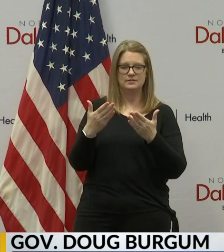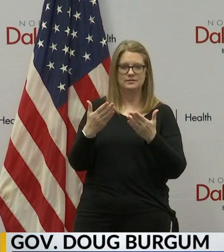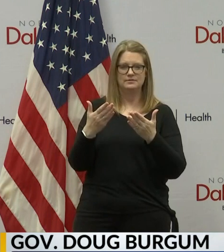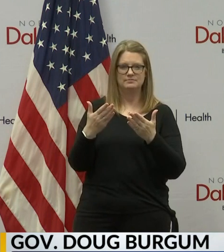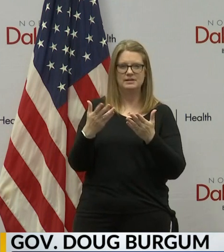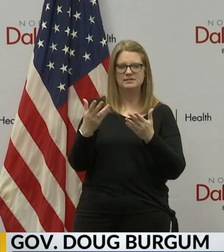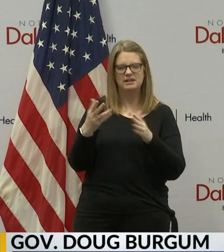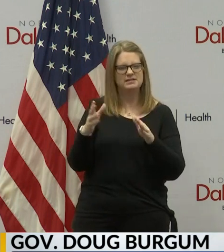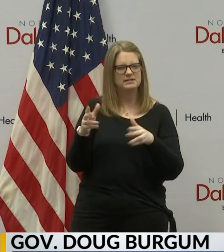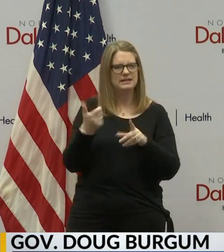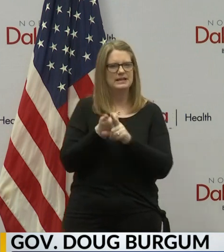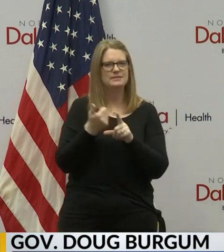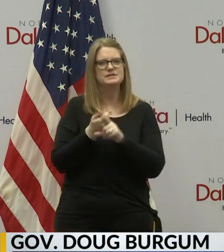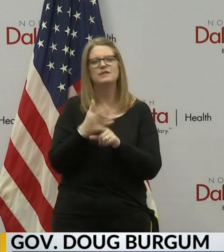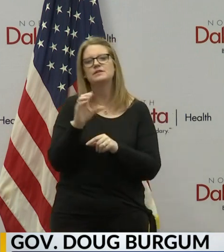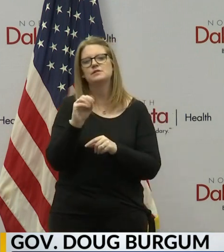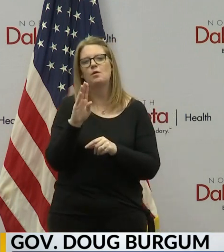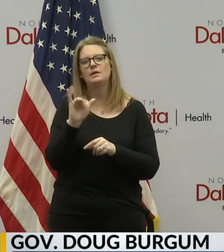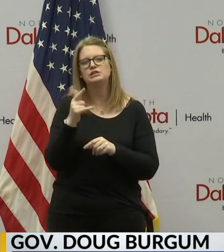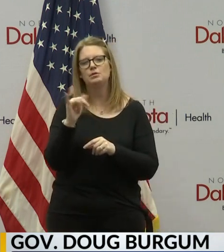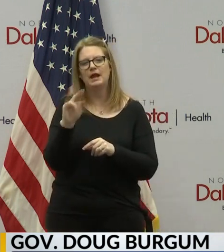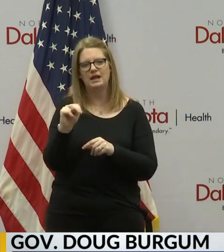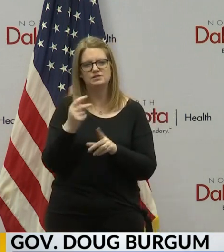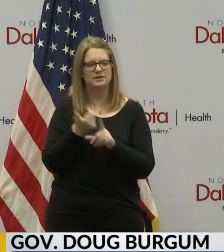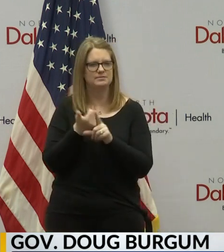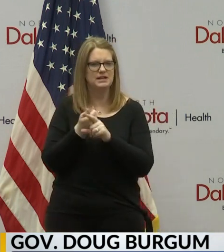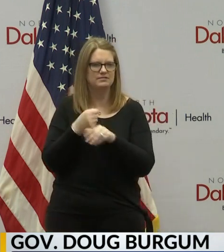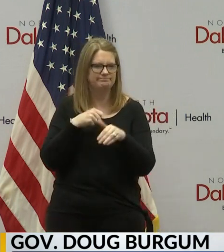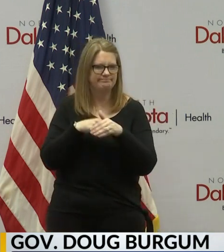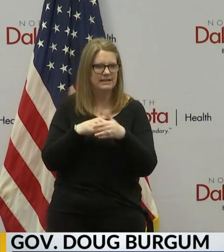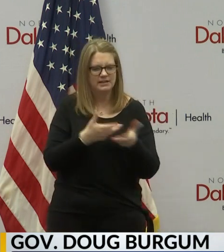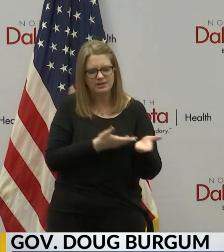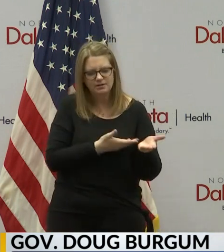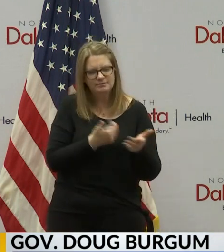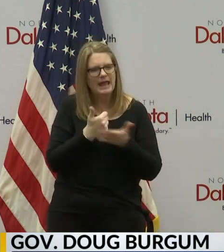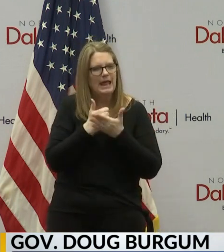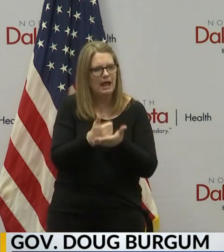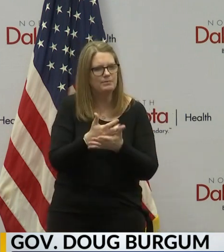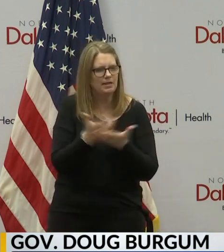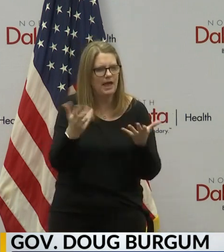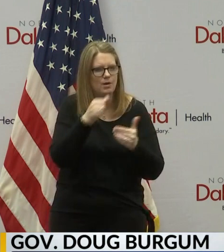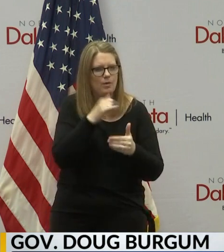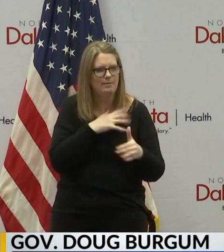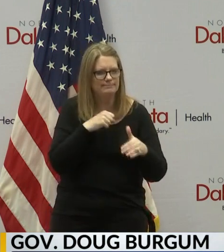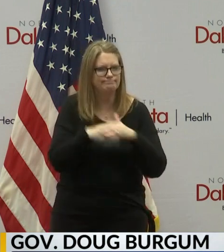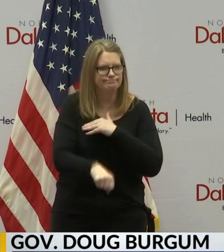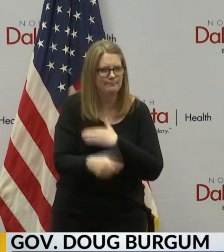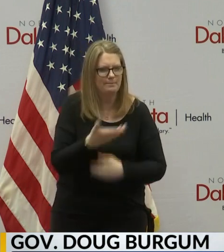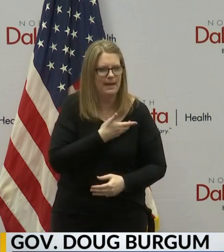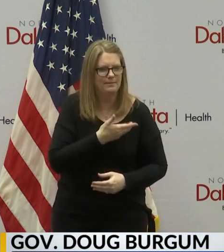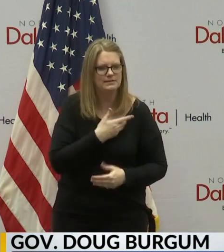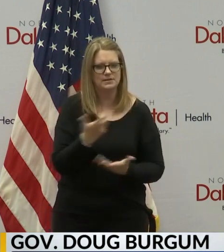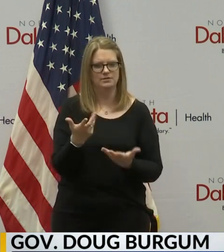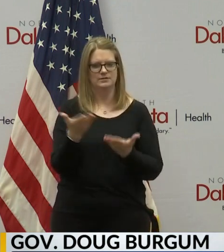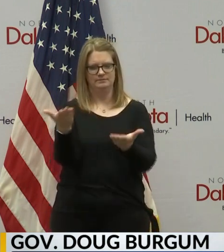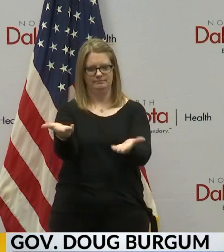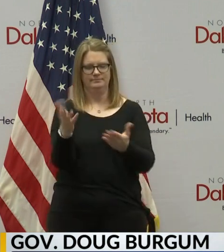so as an OB-GYN. anyway, Mayor Brown, great to have you on the phone. Take it away.